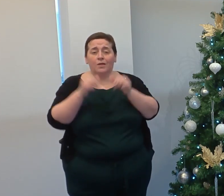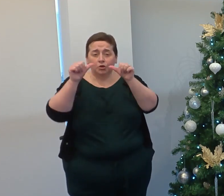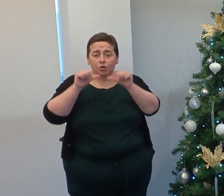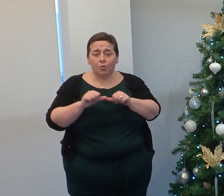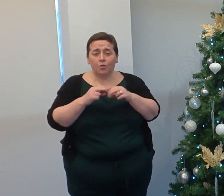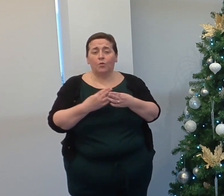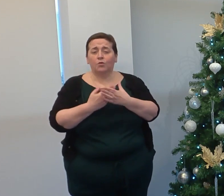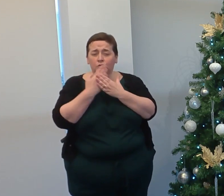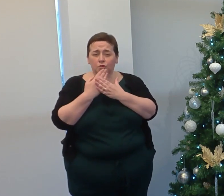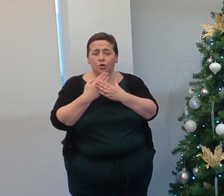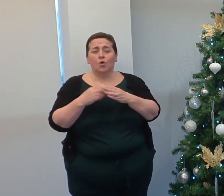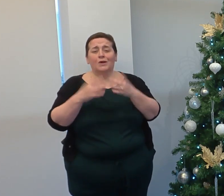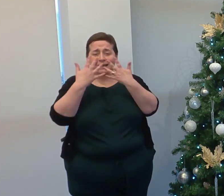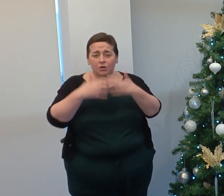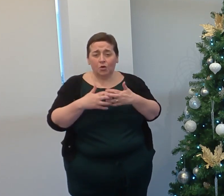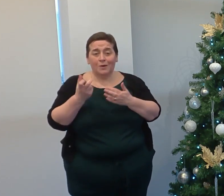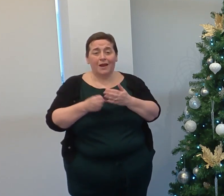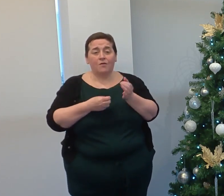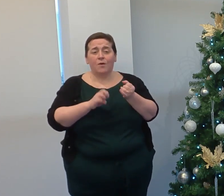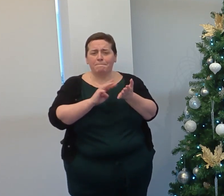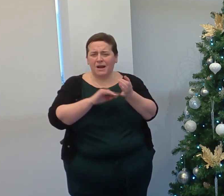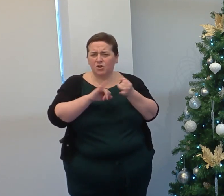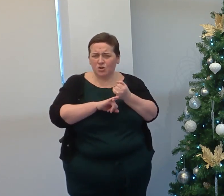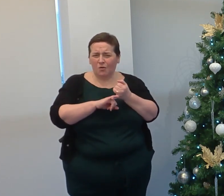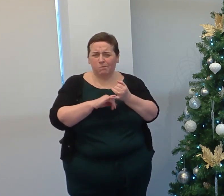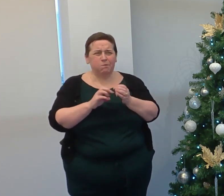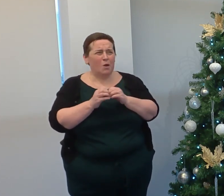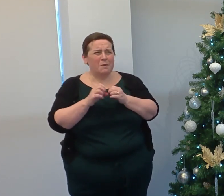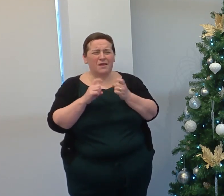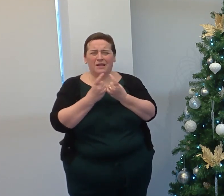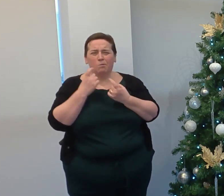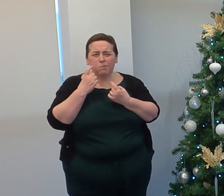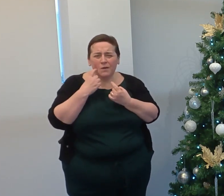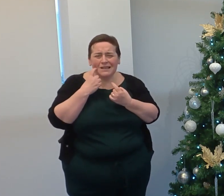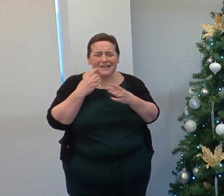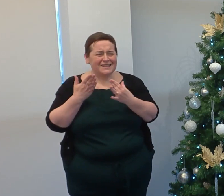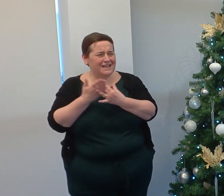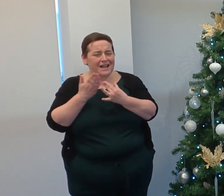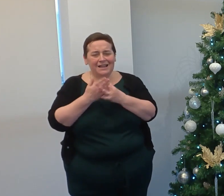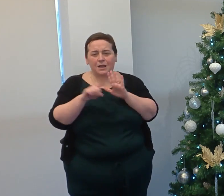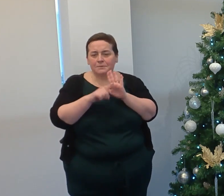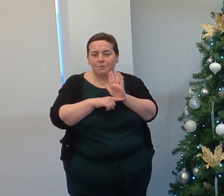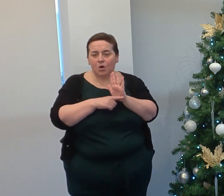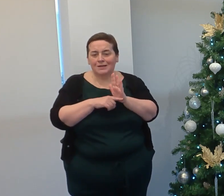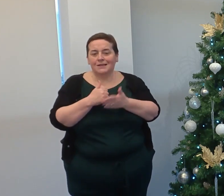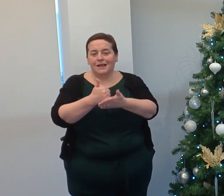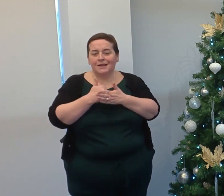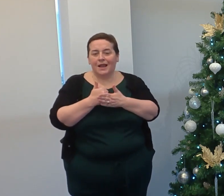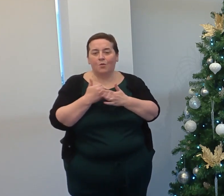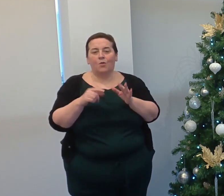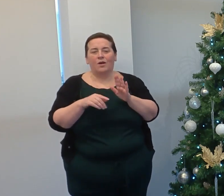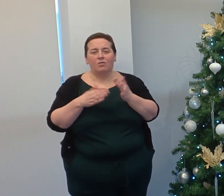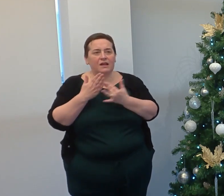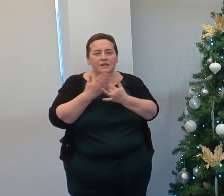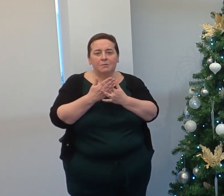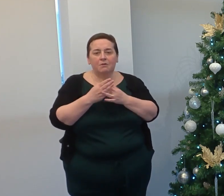with some of the new technology we have in Microsoft to make it easier for staff to access policies and also help with accessibility requirements